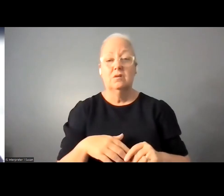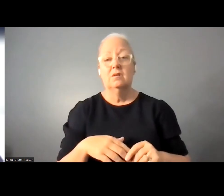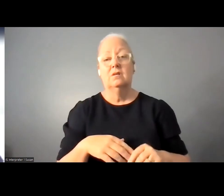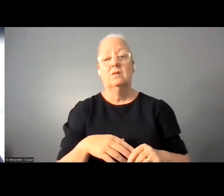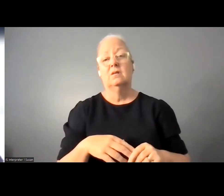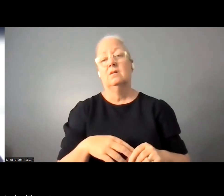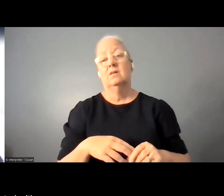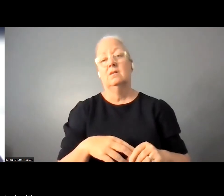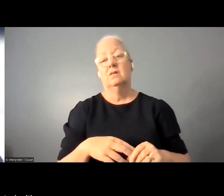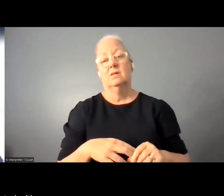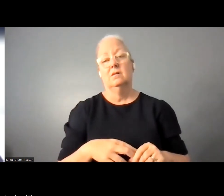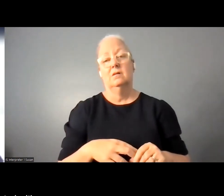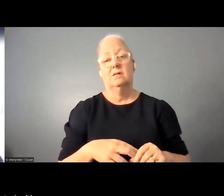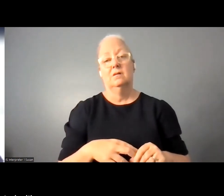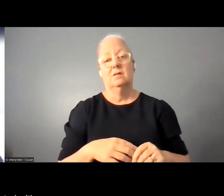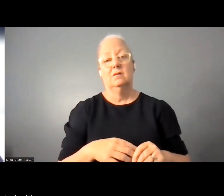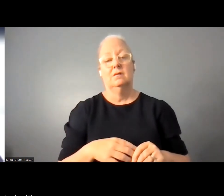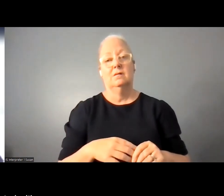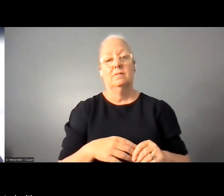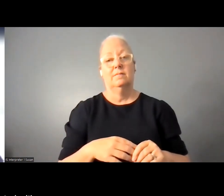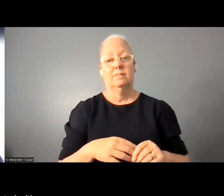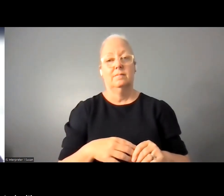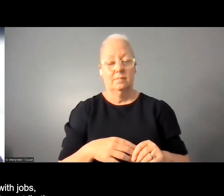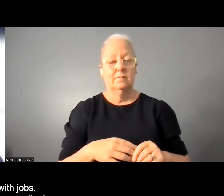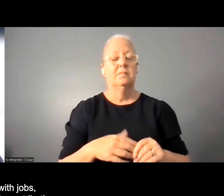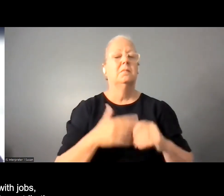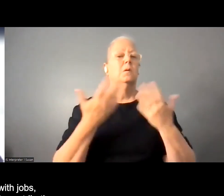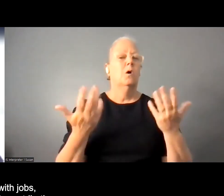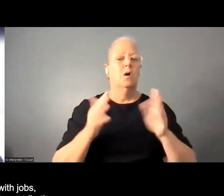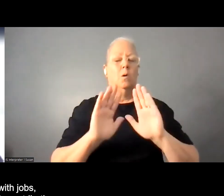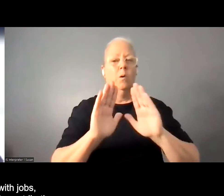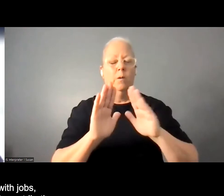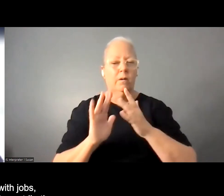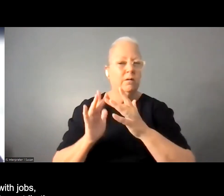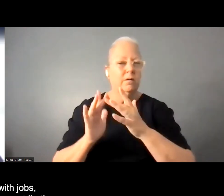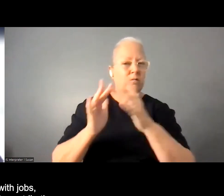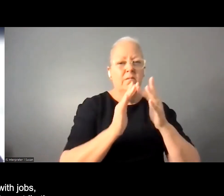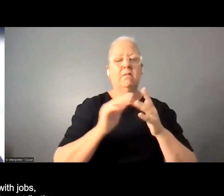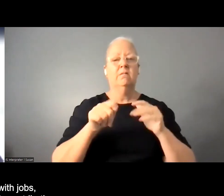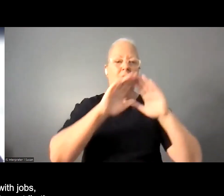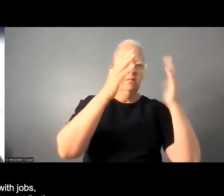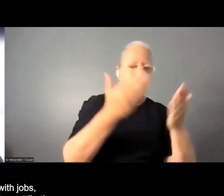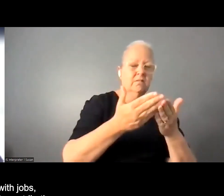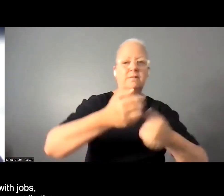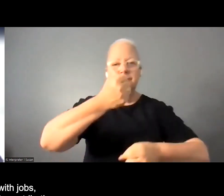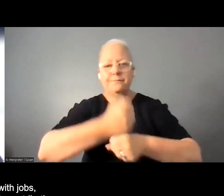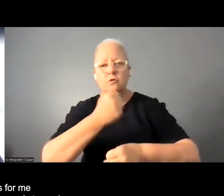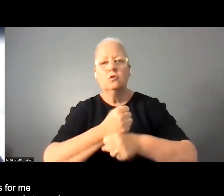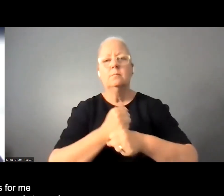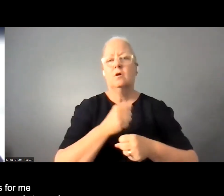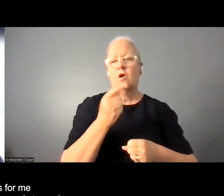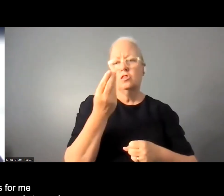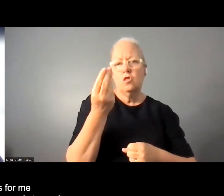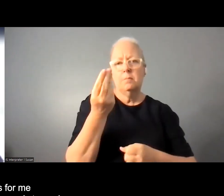um are connected um with our work with our jobs with our economic contributions